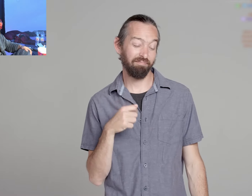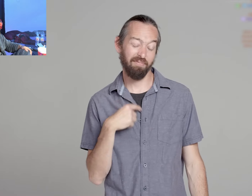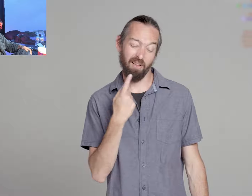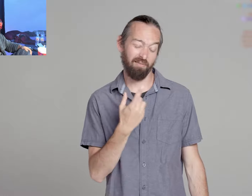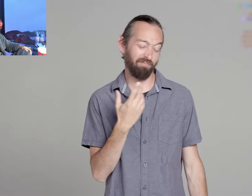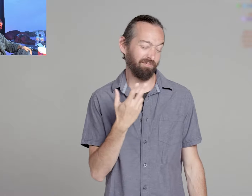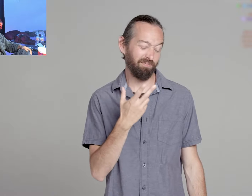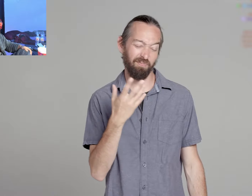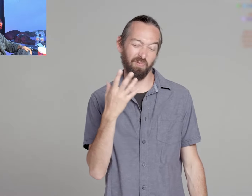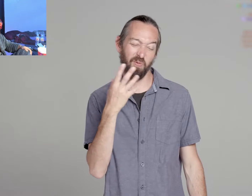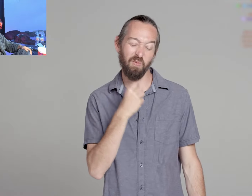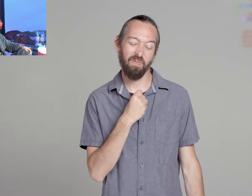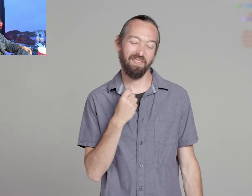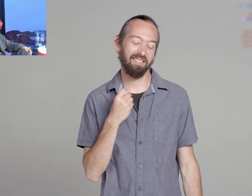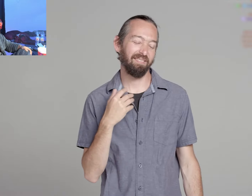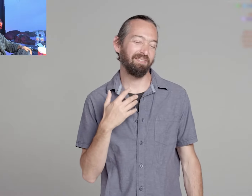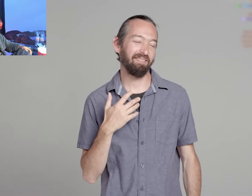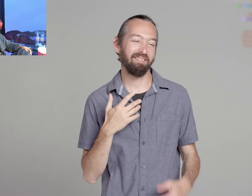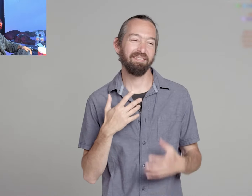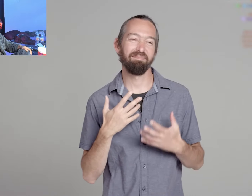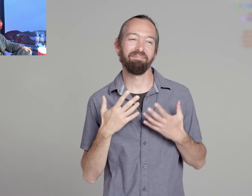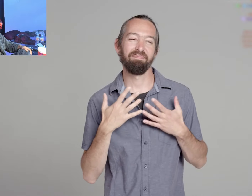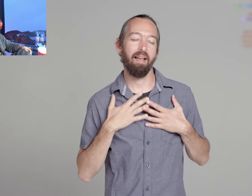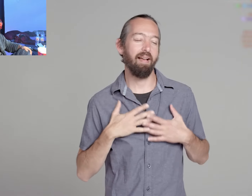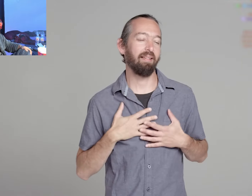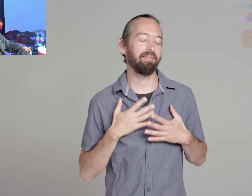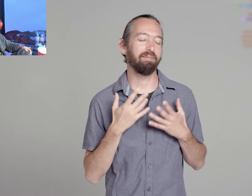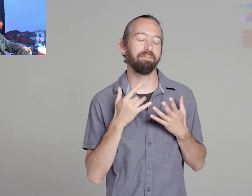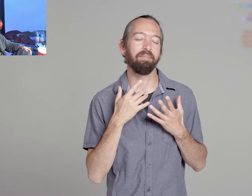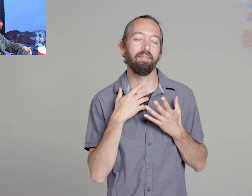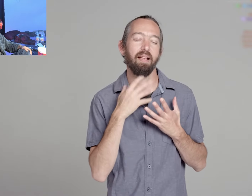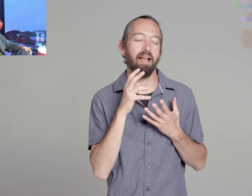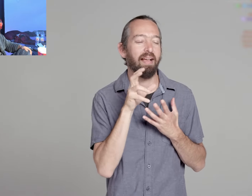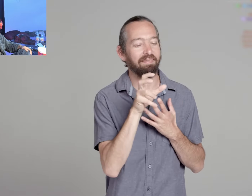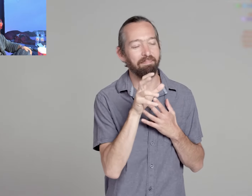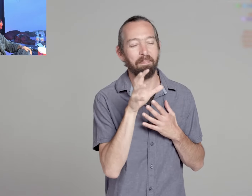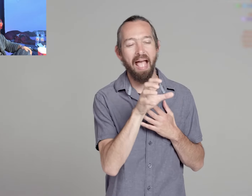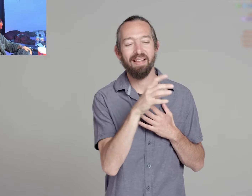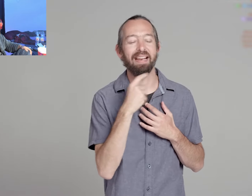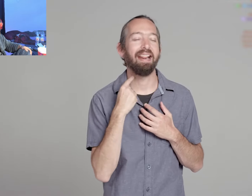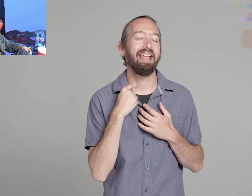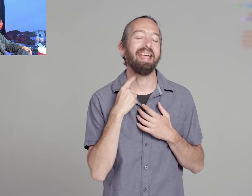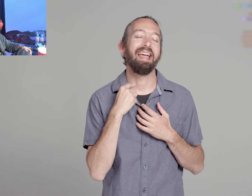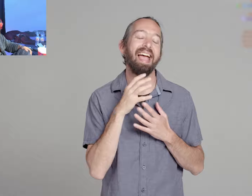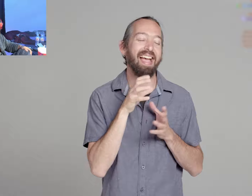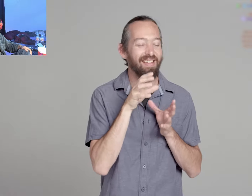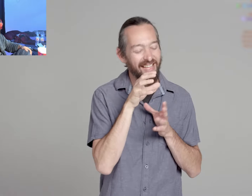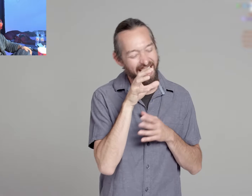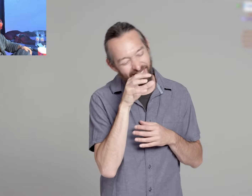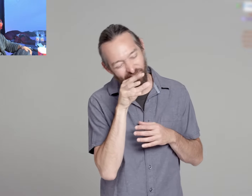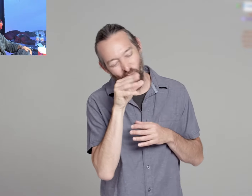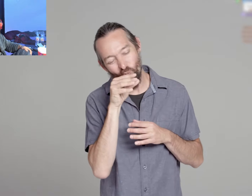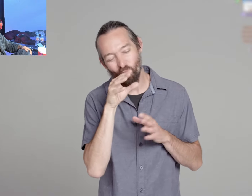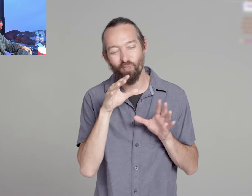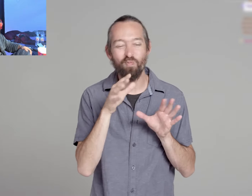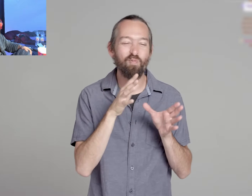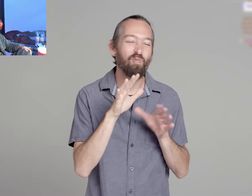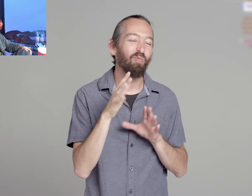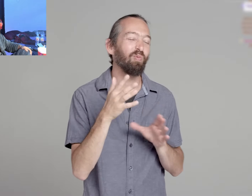Oh, I always tell her that she's beautiful. I love her body You know, I love biting her neck and sucking on her neck.